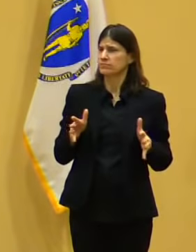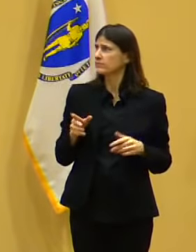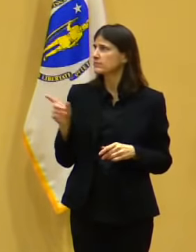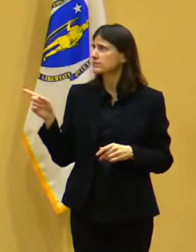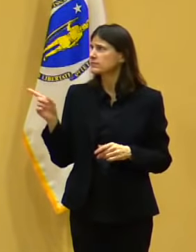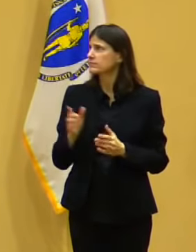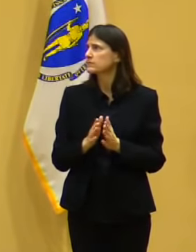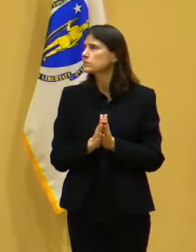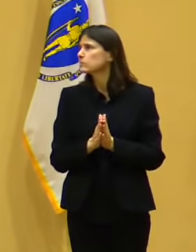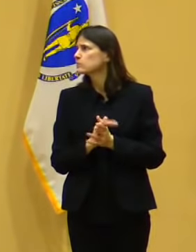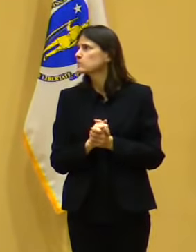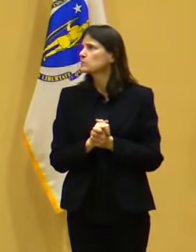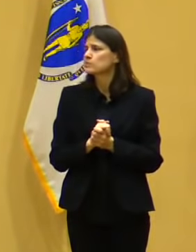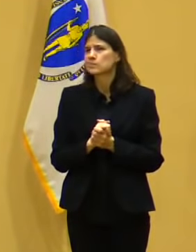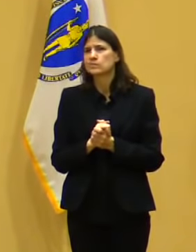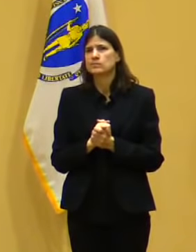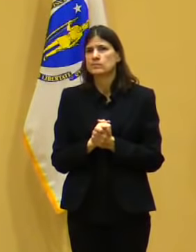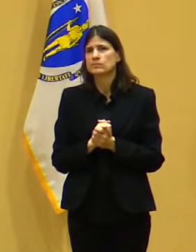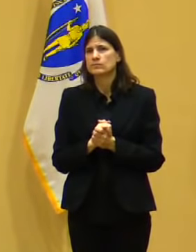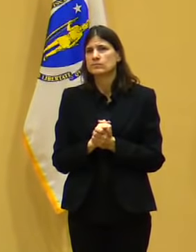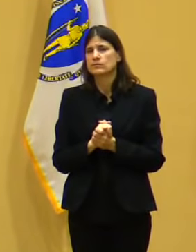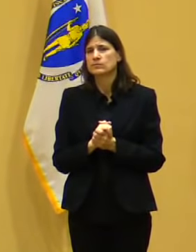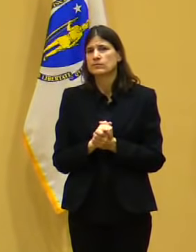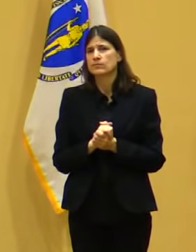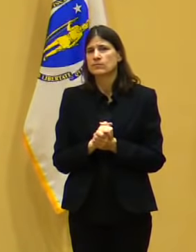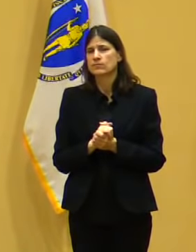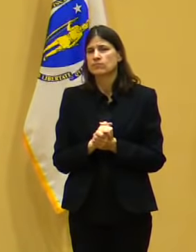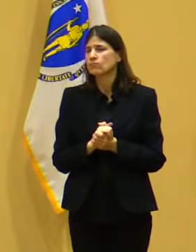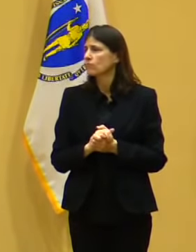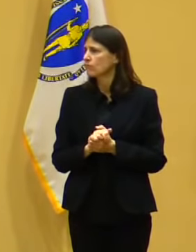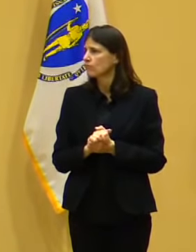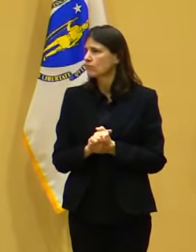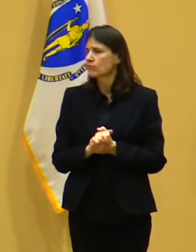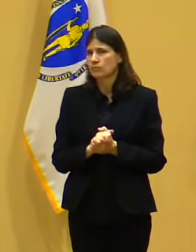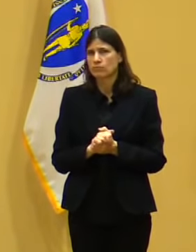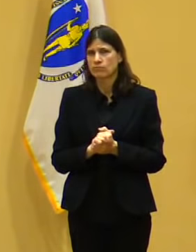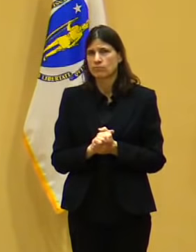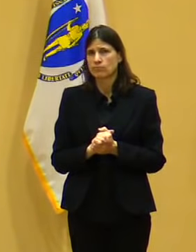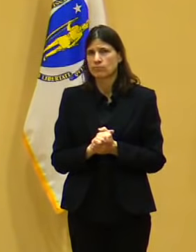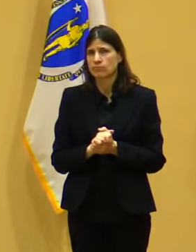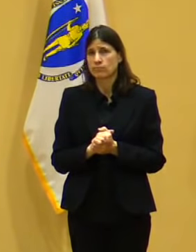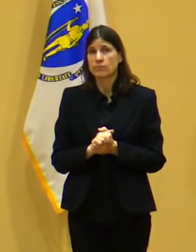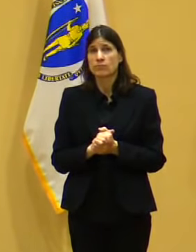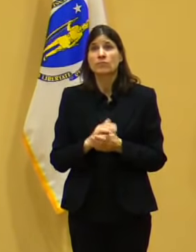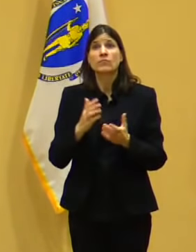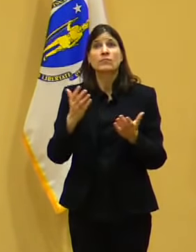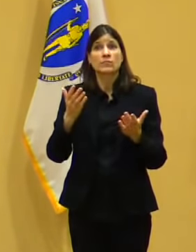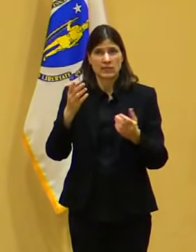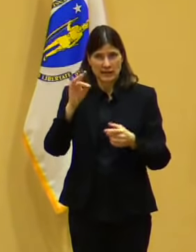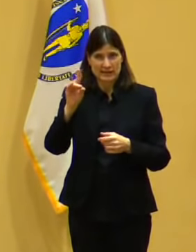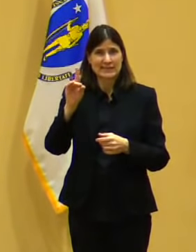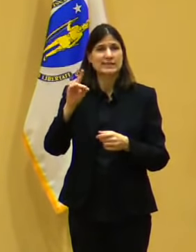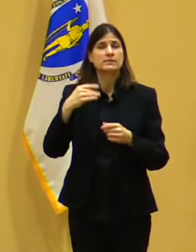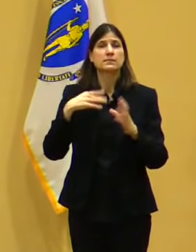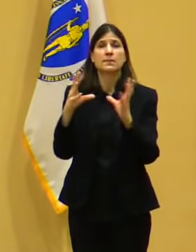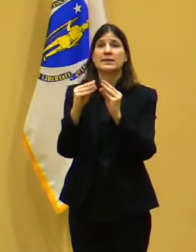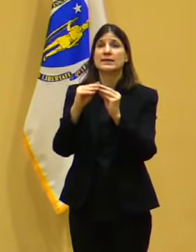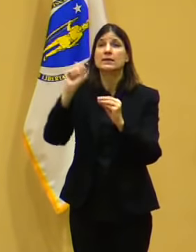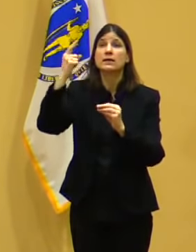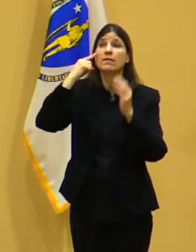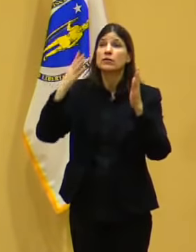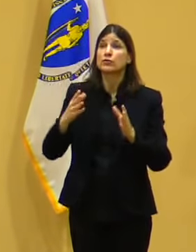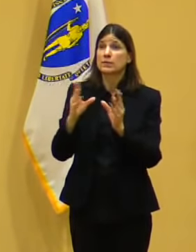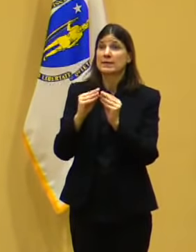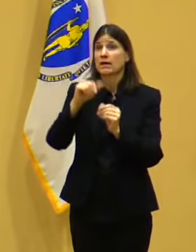you know, we spent a long time on the phone, the governors did, with the federal government talking about,